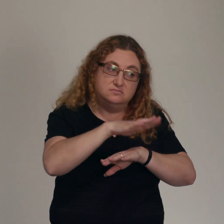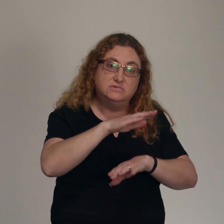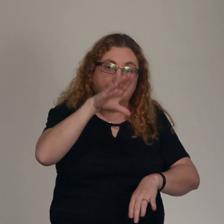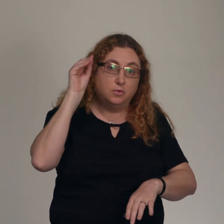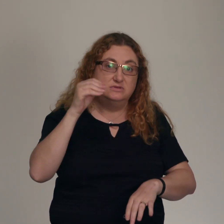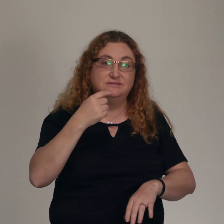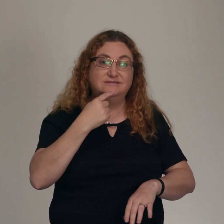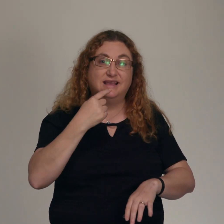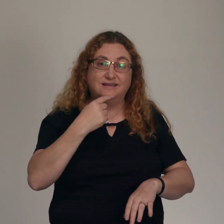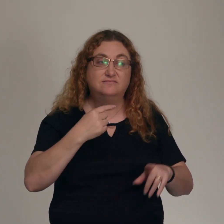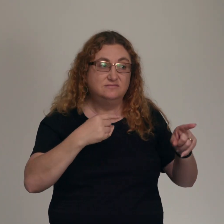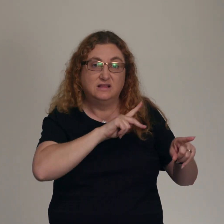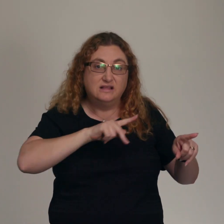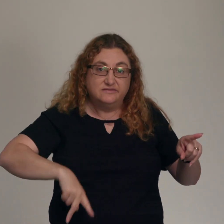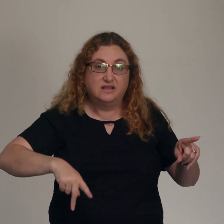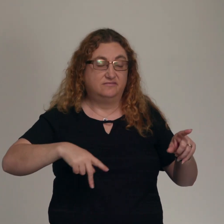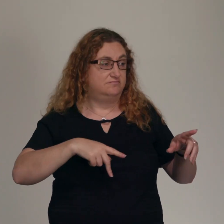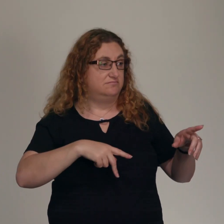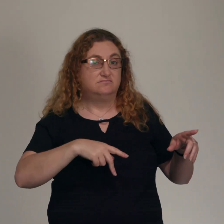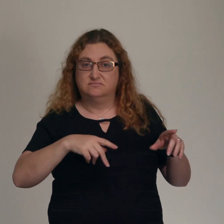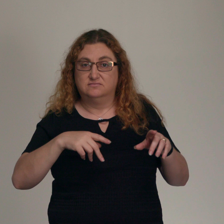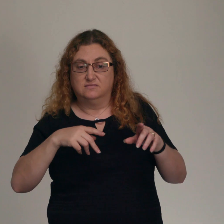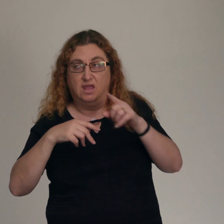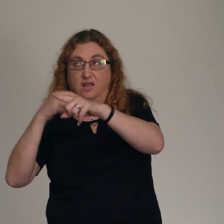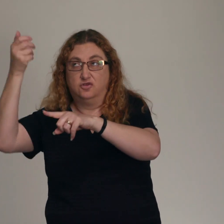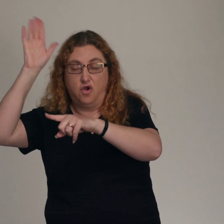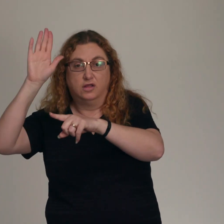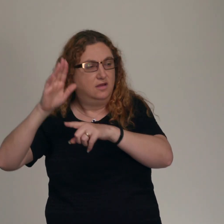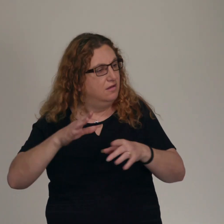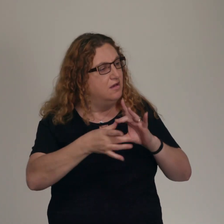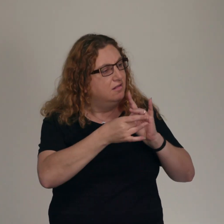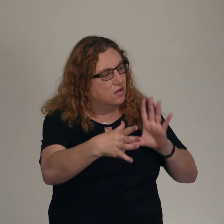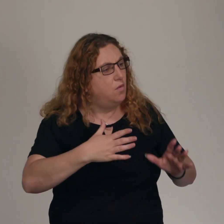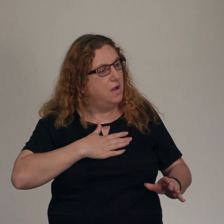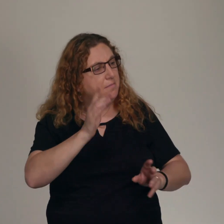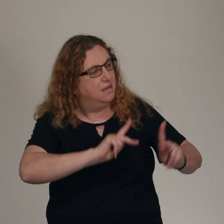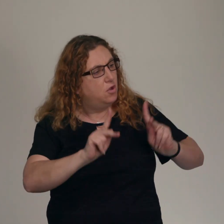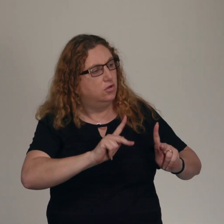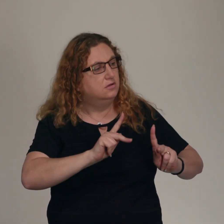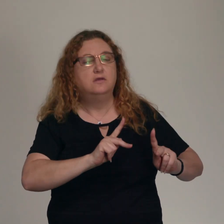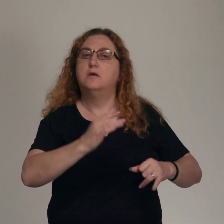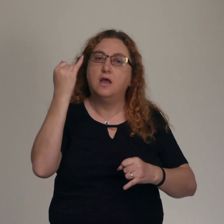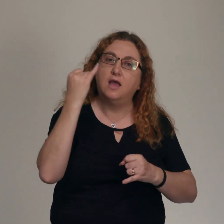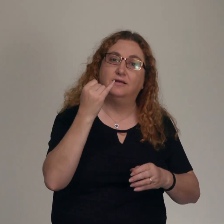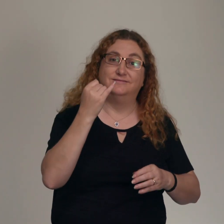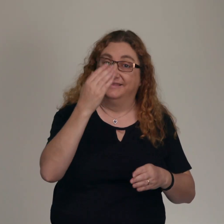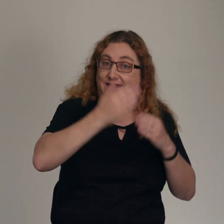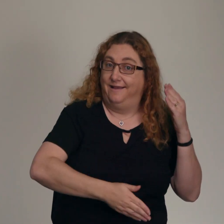long battle between Pharaoh and God. But at the end of the story, Moses leads the Israelites out of their oppression, out